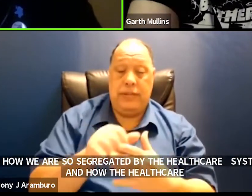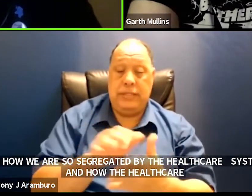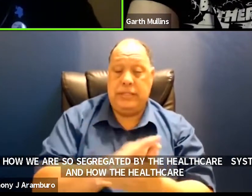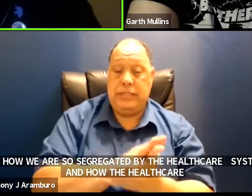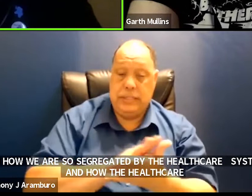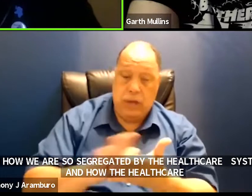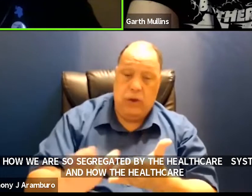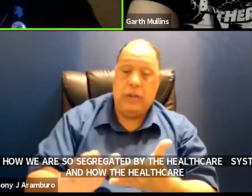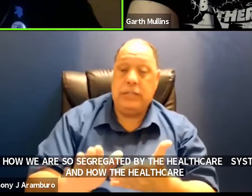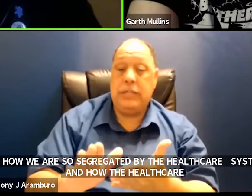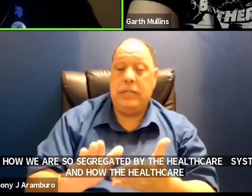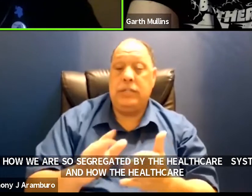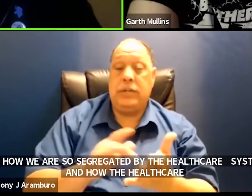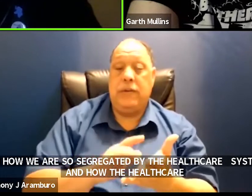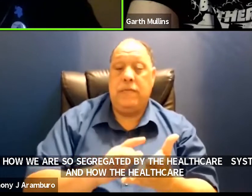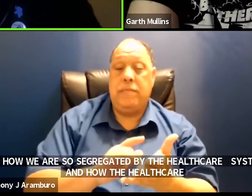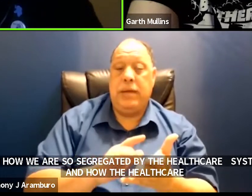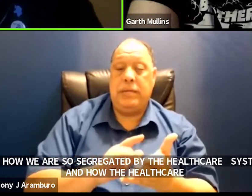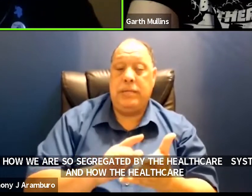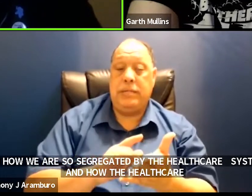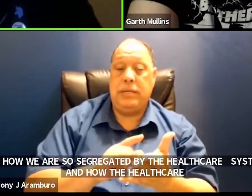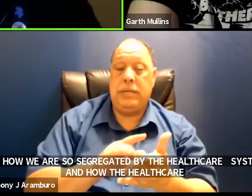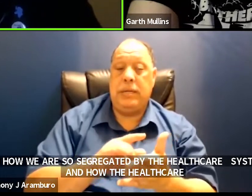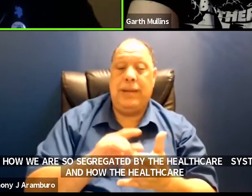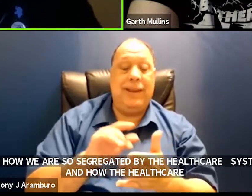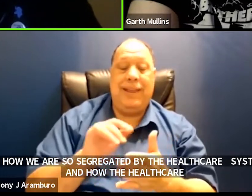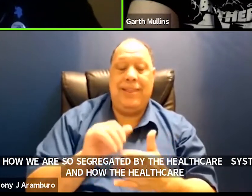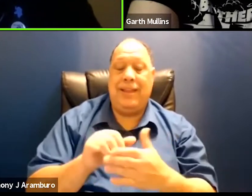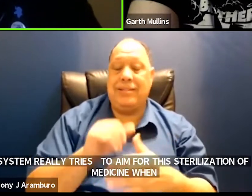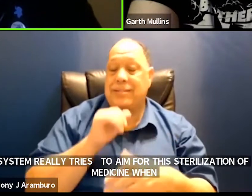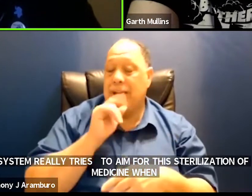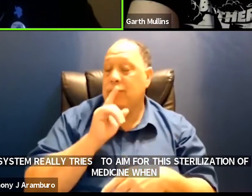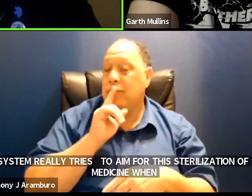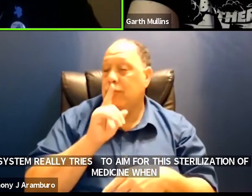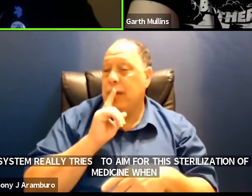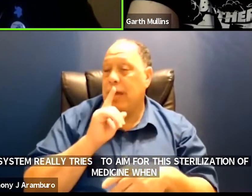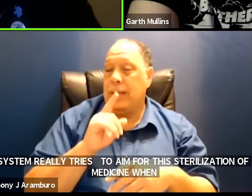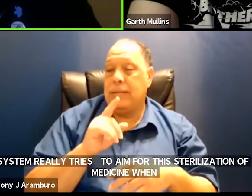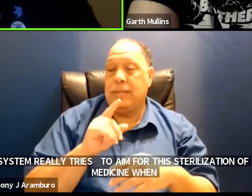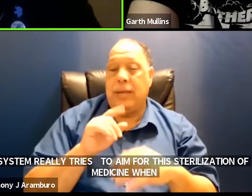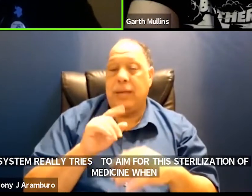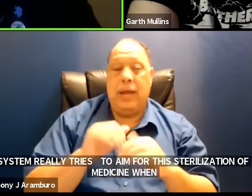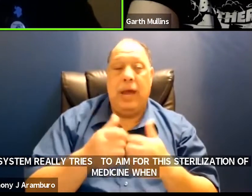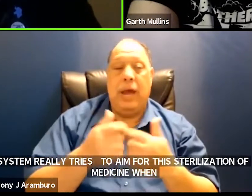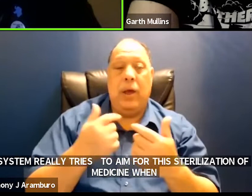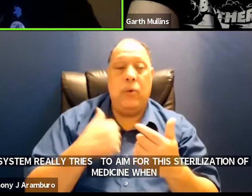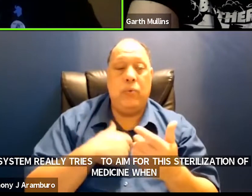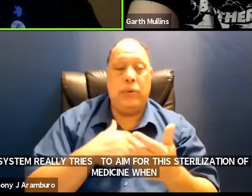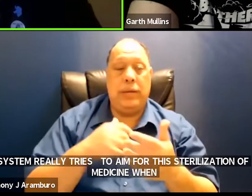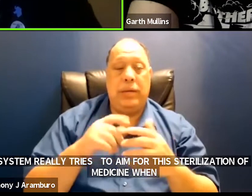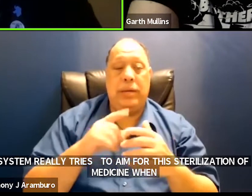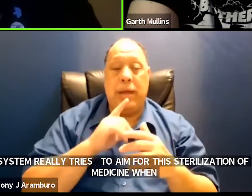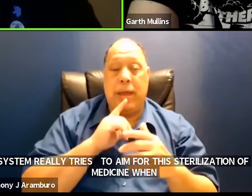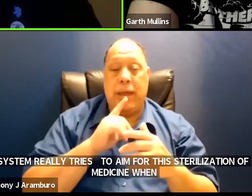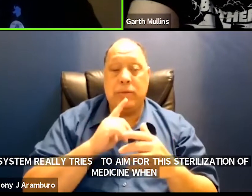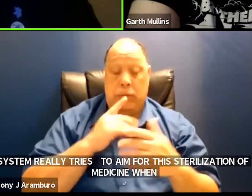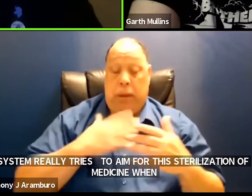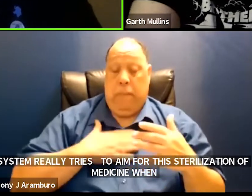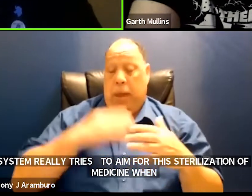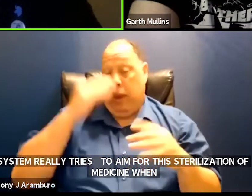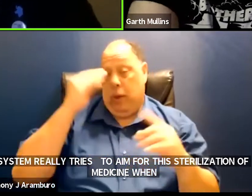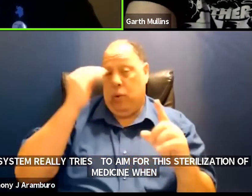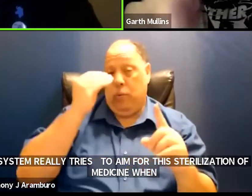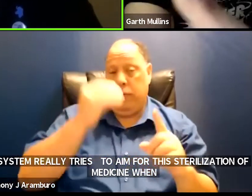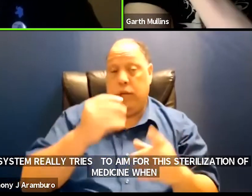medicine when that's not the reality for how we treat like how we actually in my opinion should be